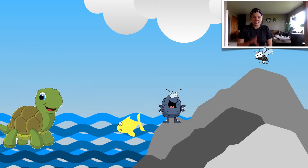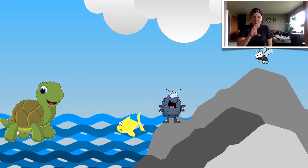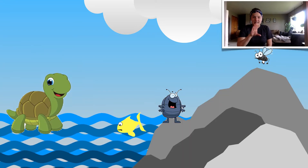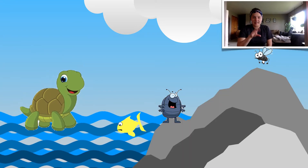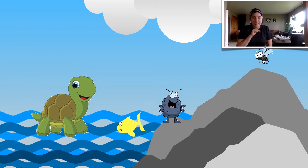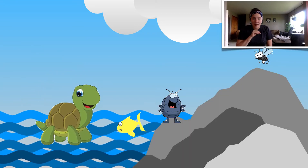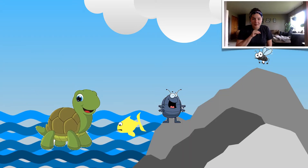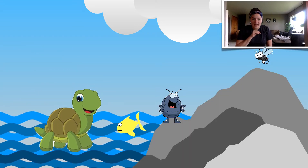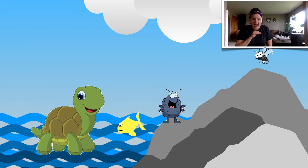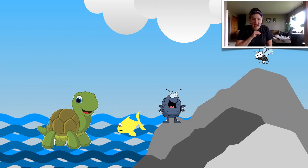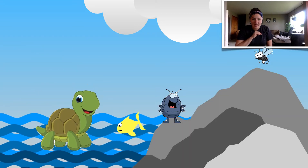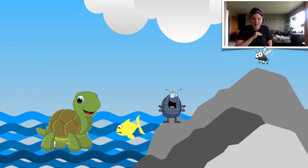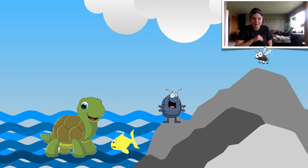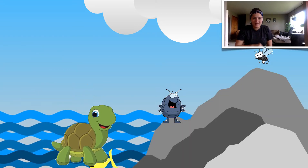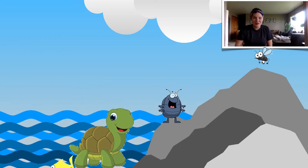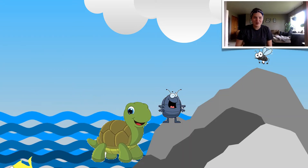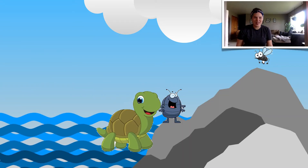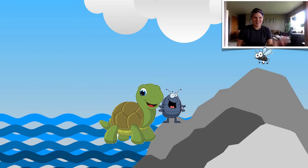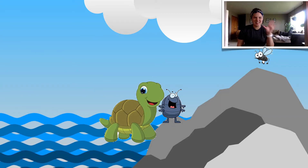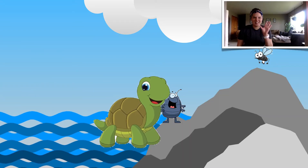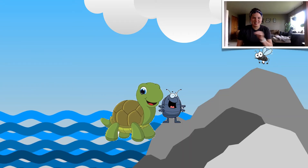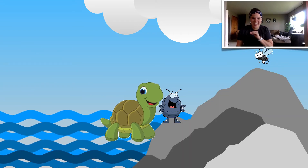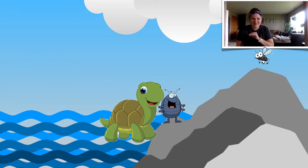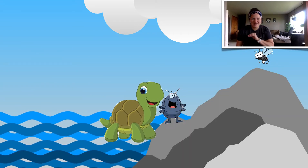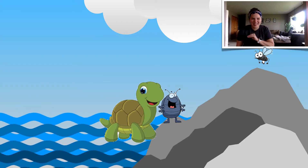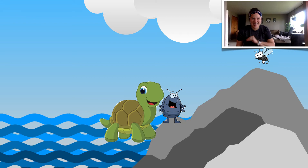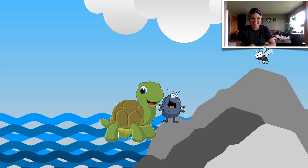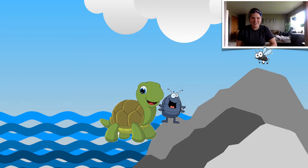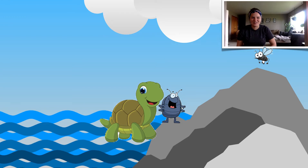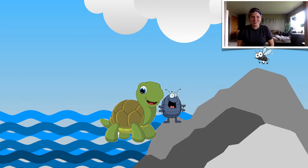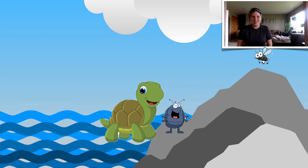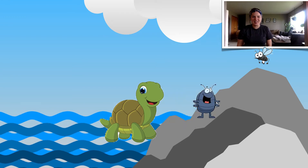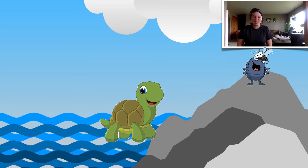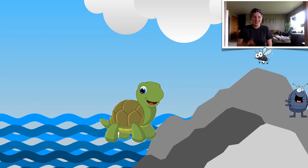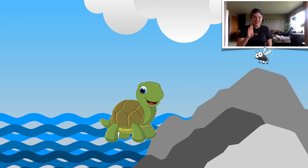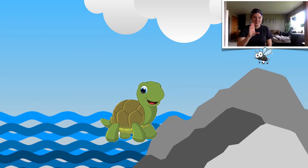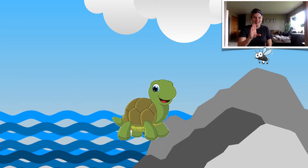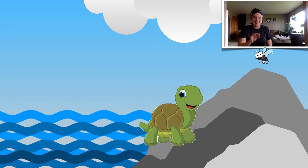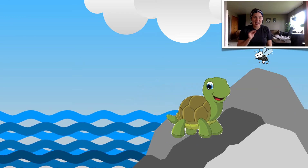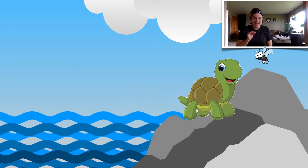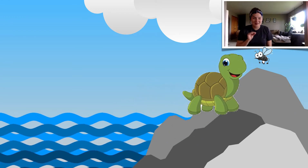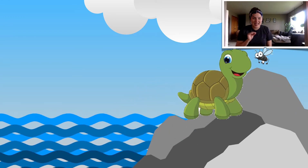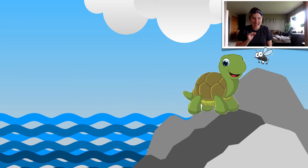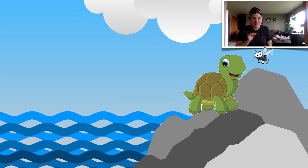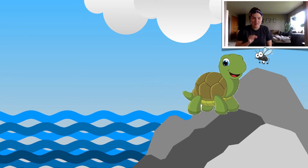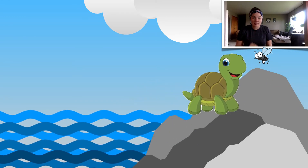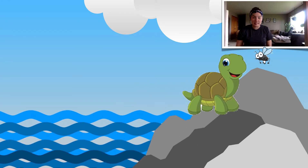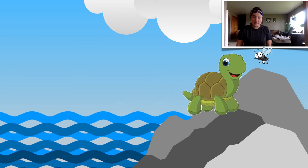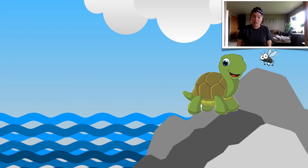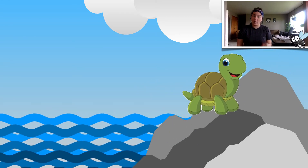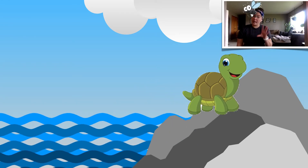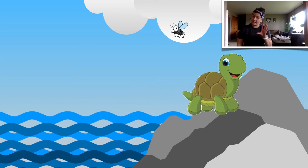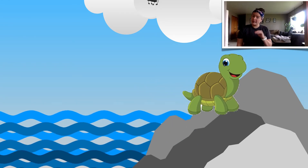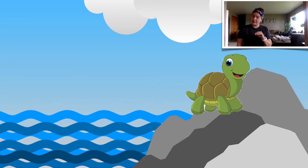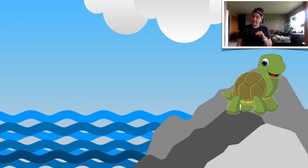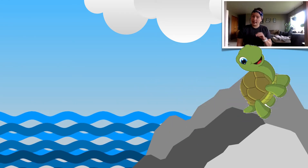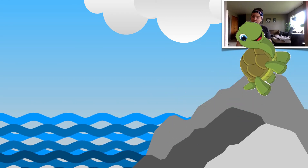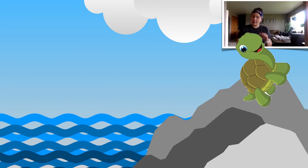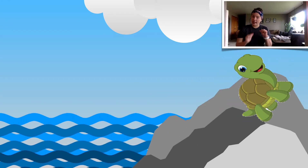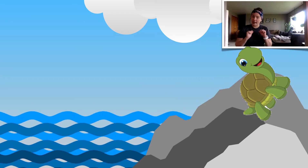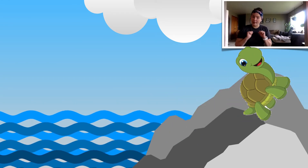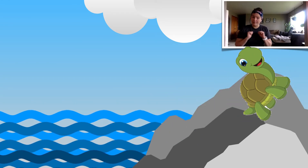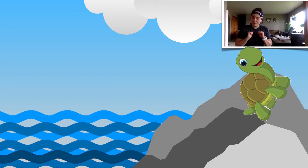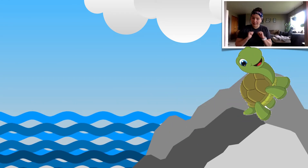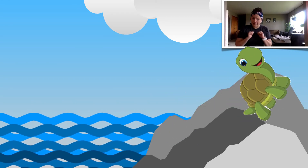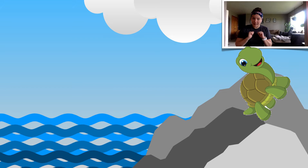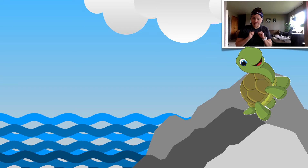He snapped at a minnow and he snapped at a flea. He snapped at a mosquito and he snapped